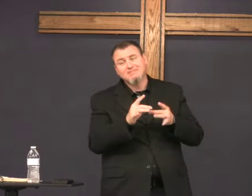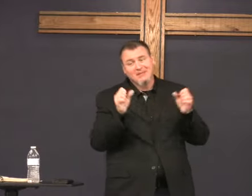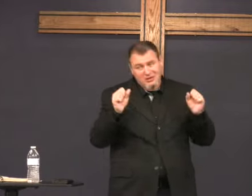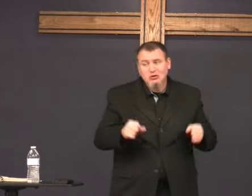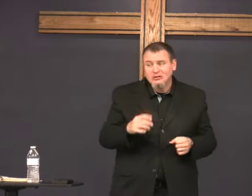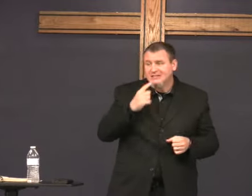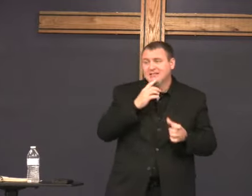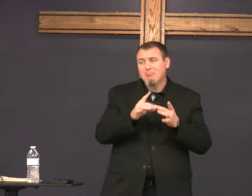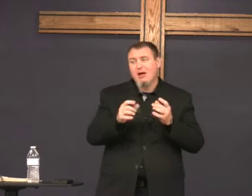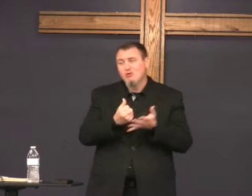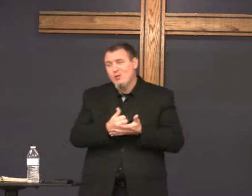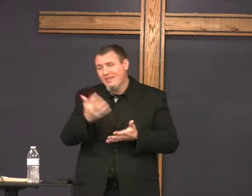same story